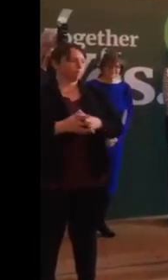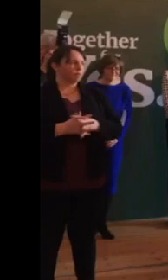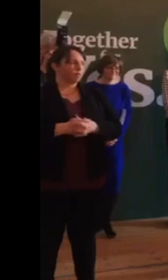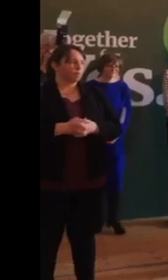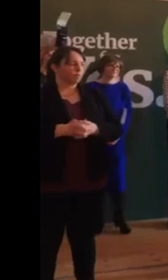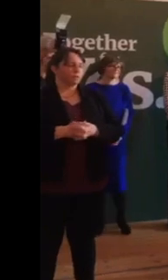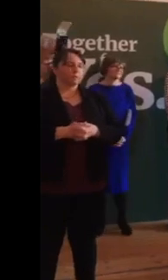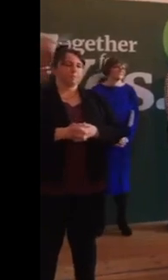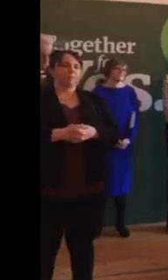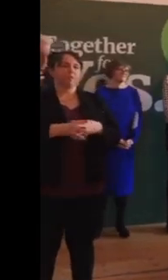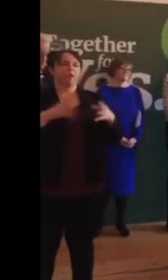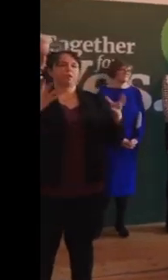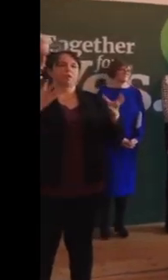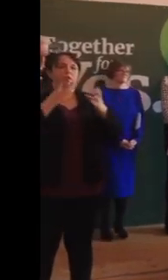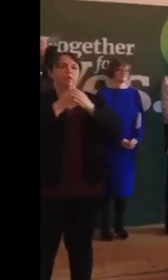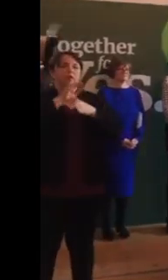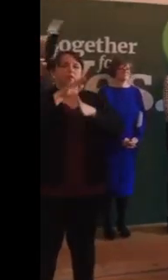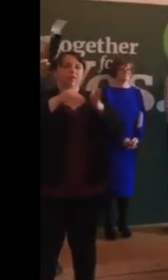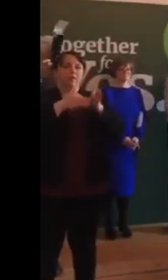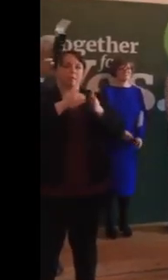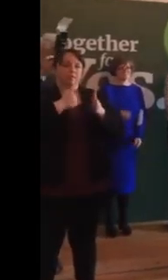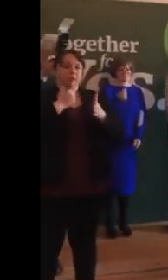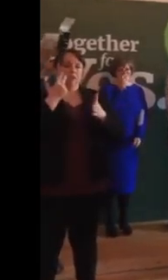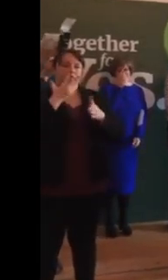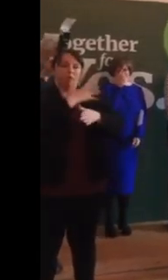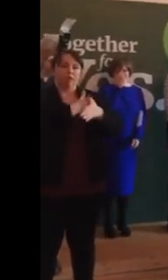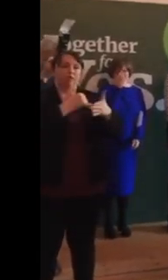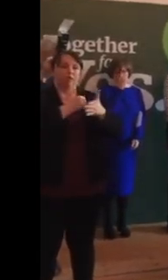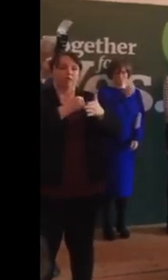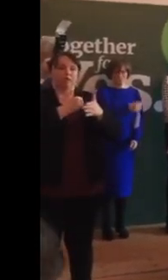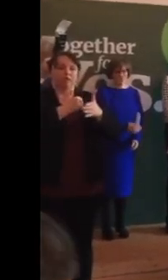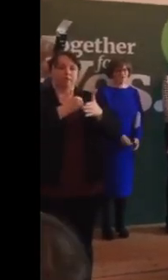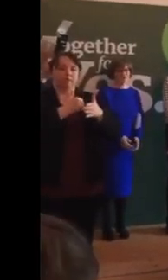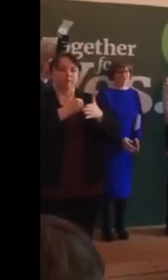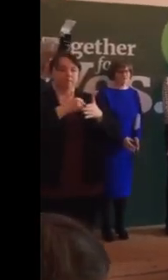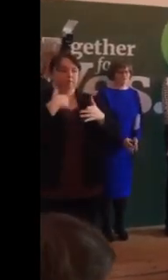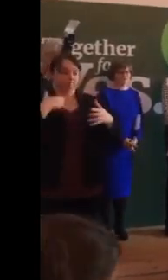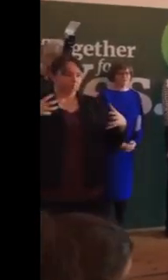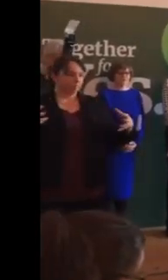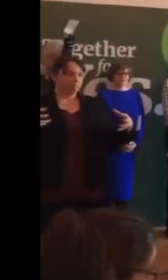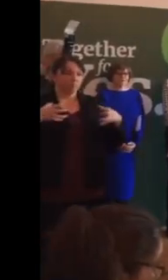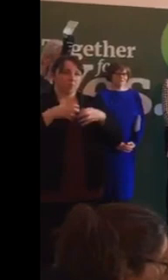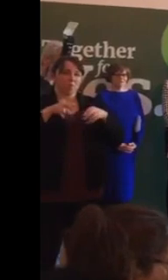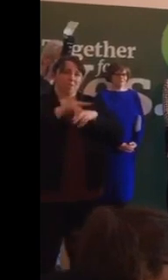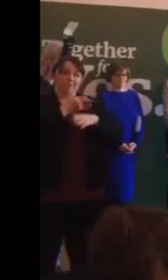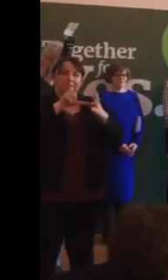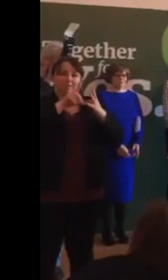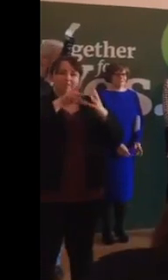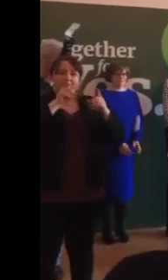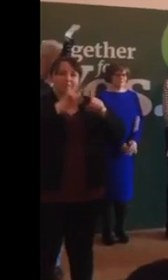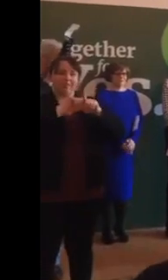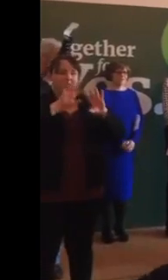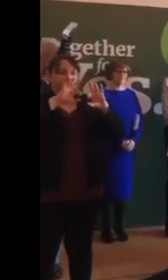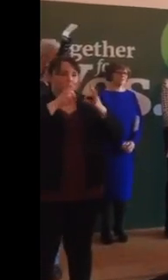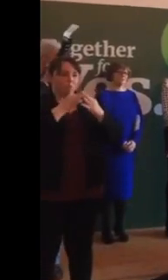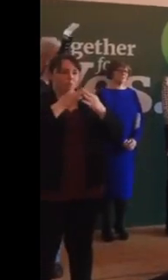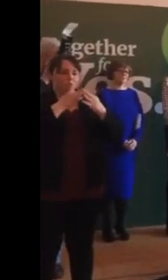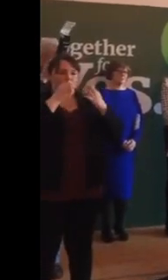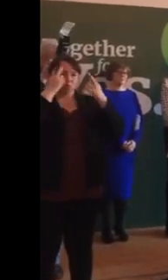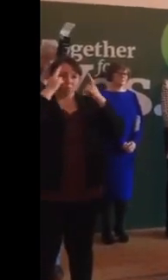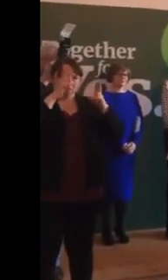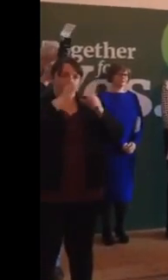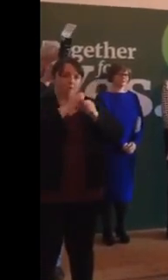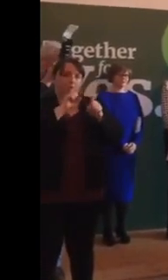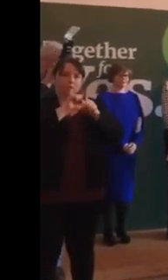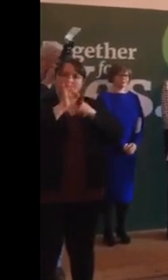In Together for Yes our three organisations are coming together with over 70 groups representing every facet of